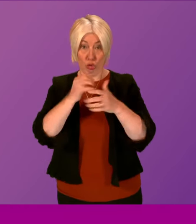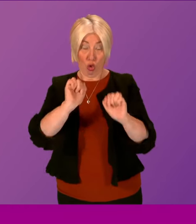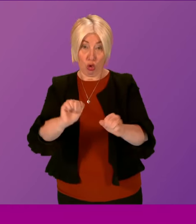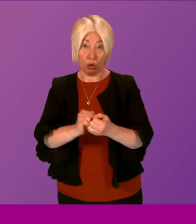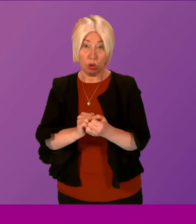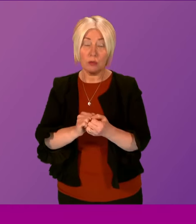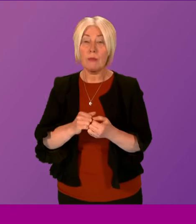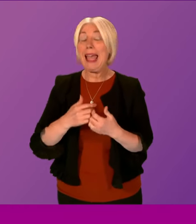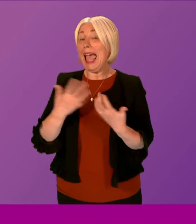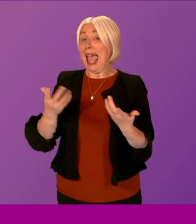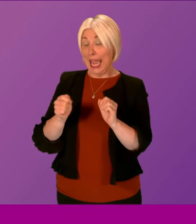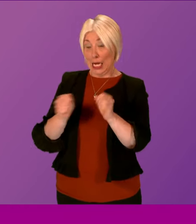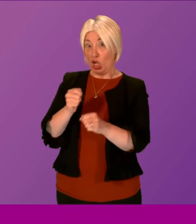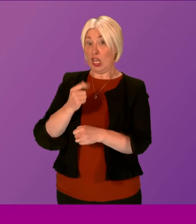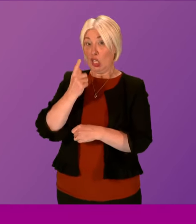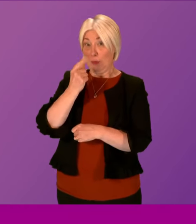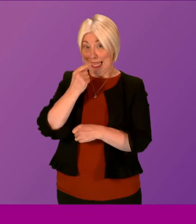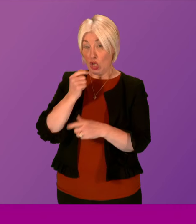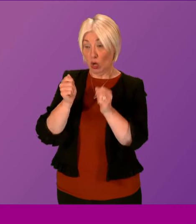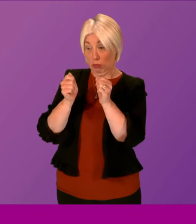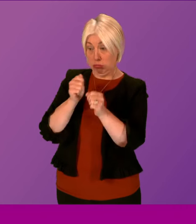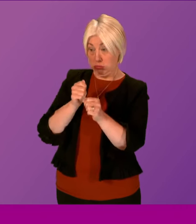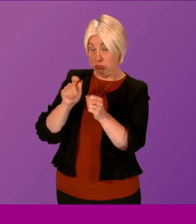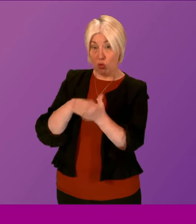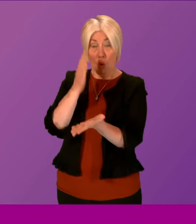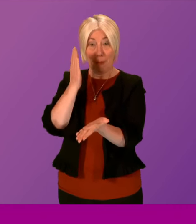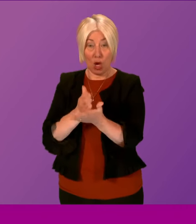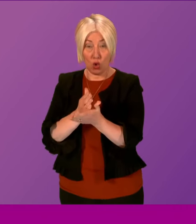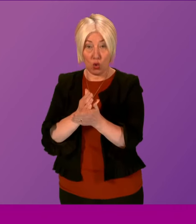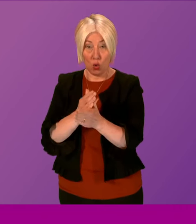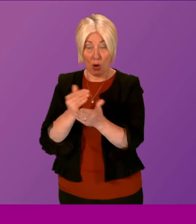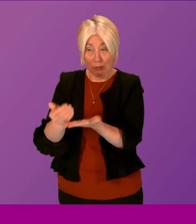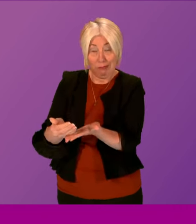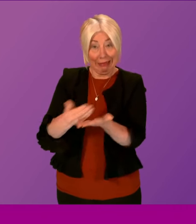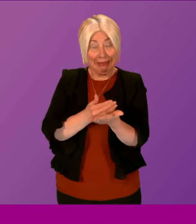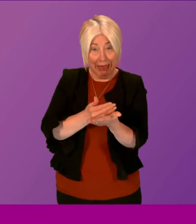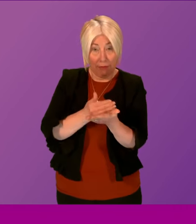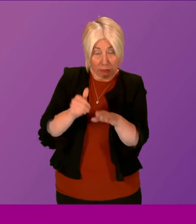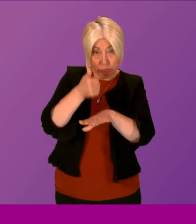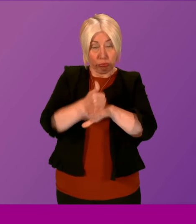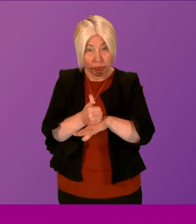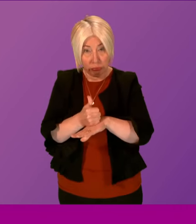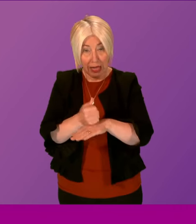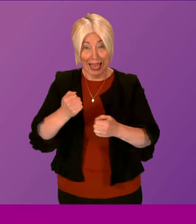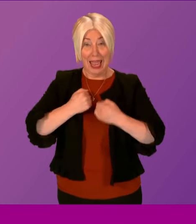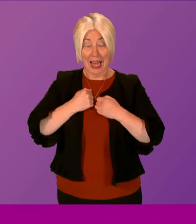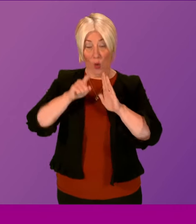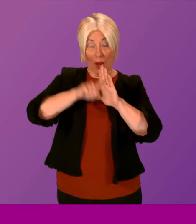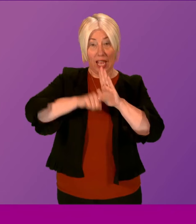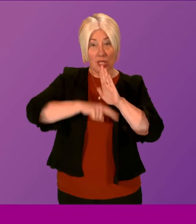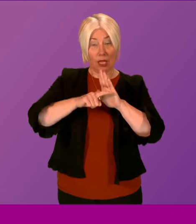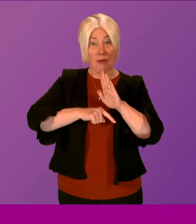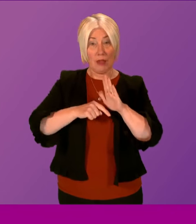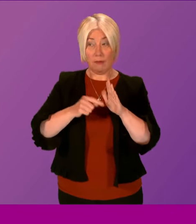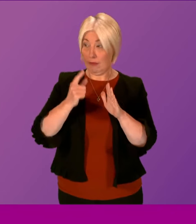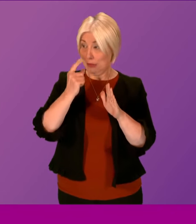consider what changes we can make to ensure that are effective safeguards in place where it is within our legislative competence to do